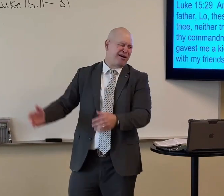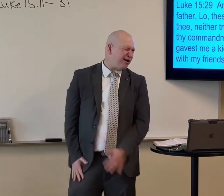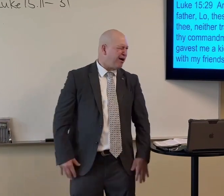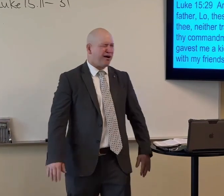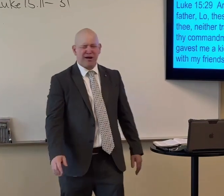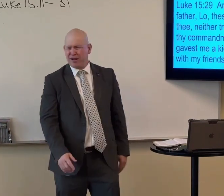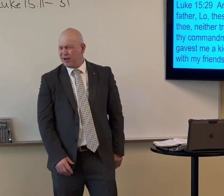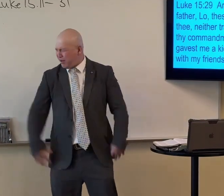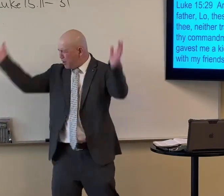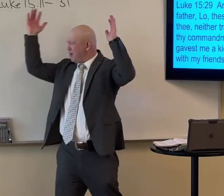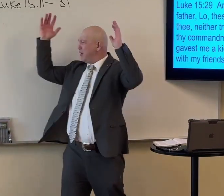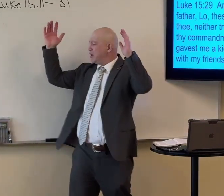What's this all about?